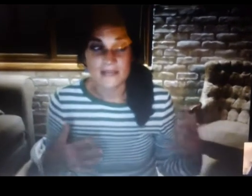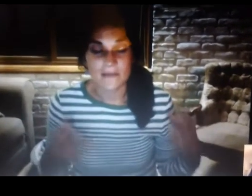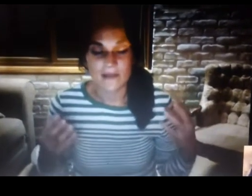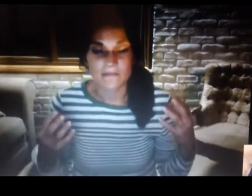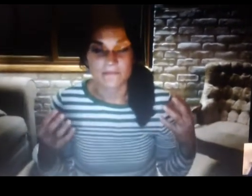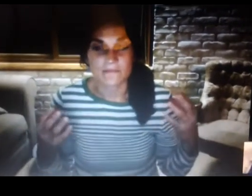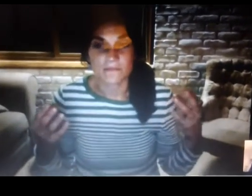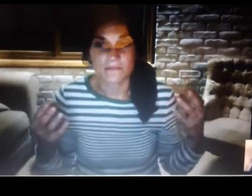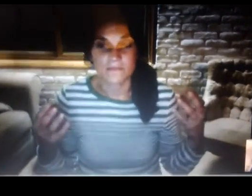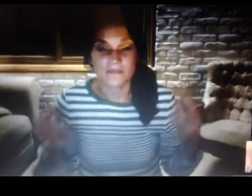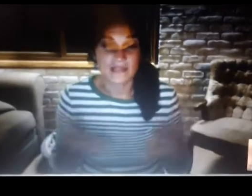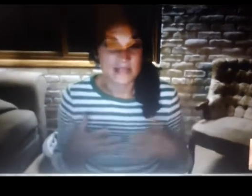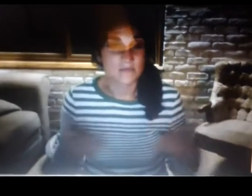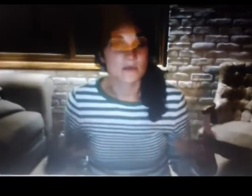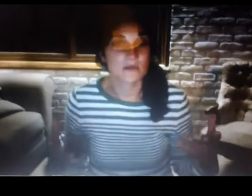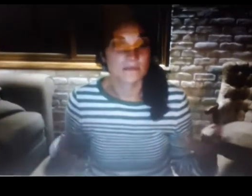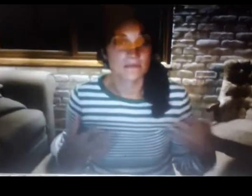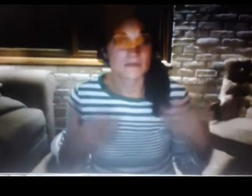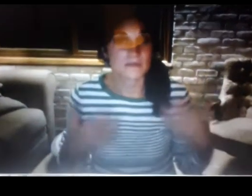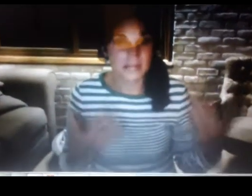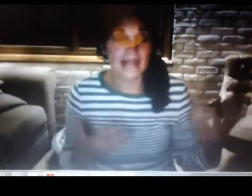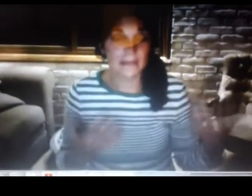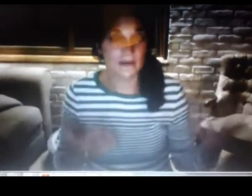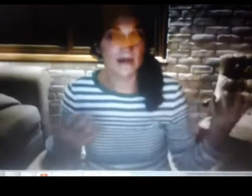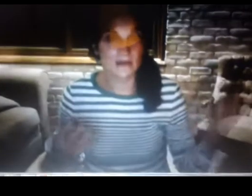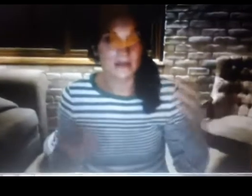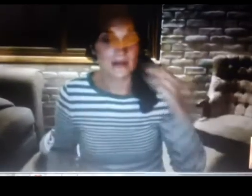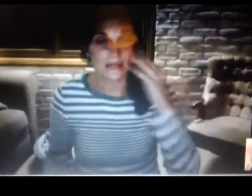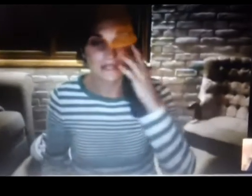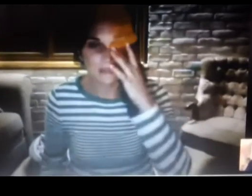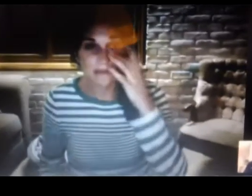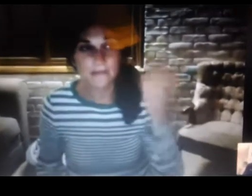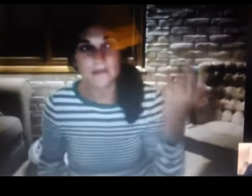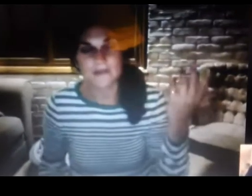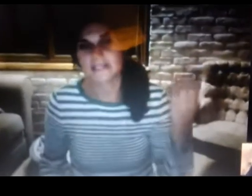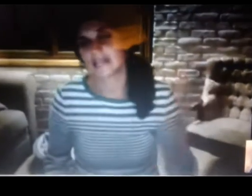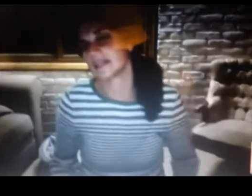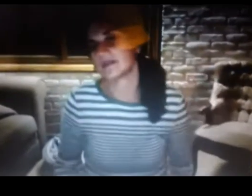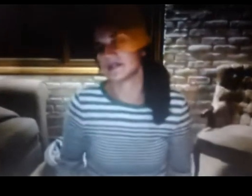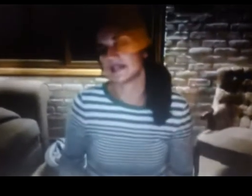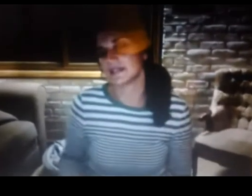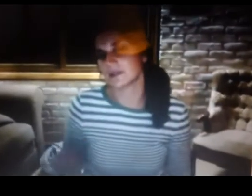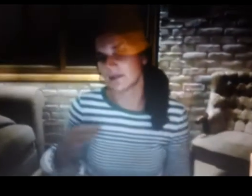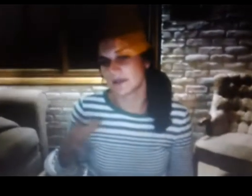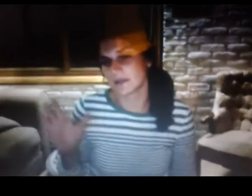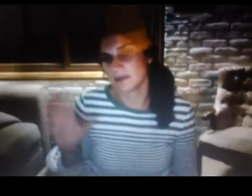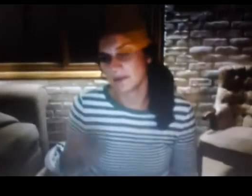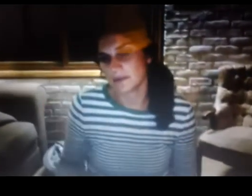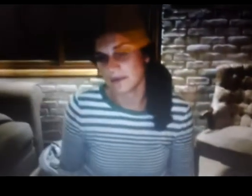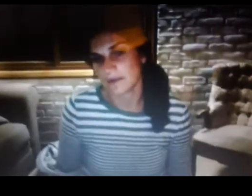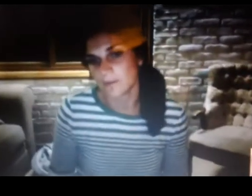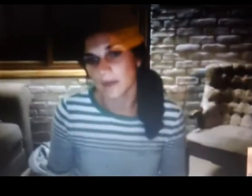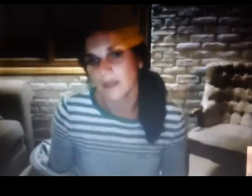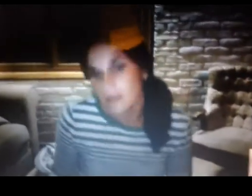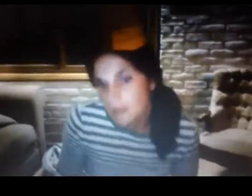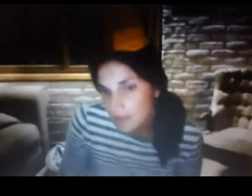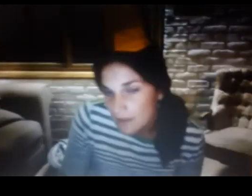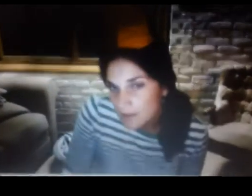i the kids will sign the prayer what you know because i want them to learn sign language what do do it